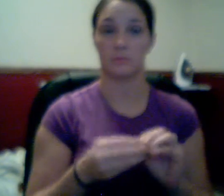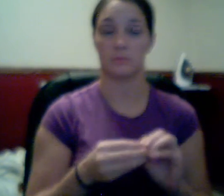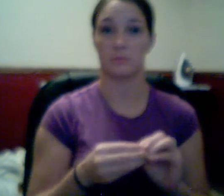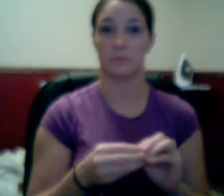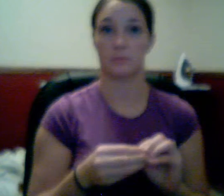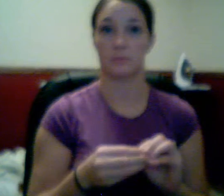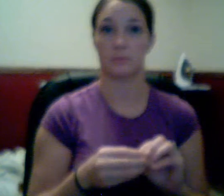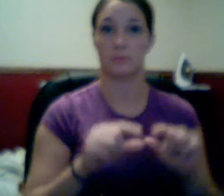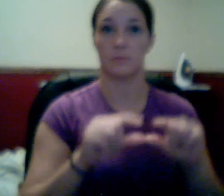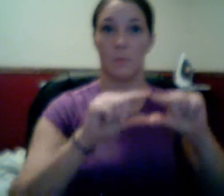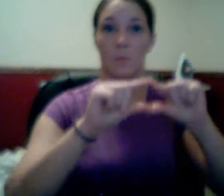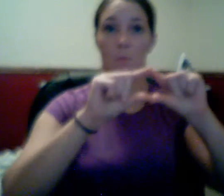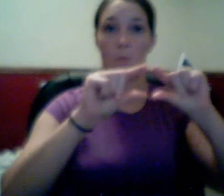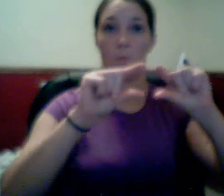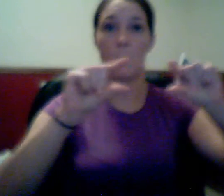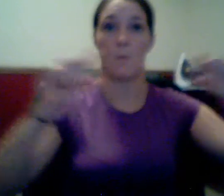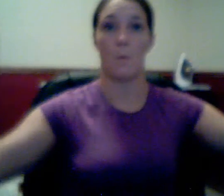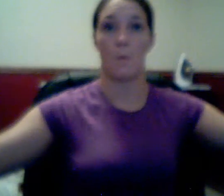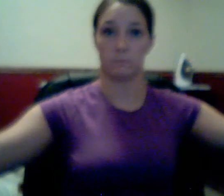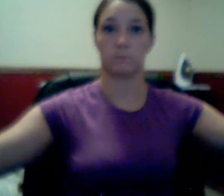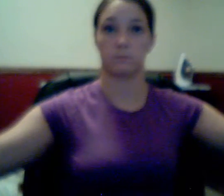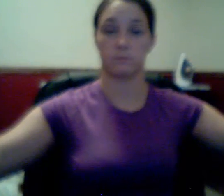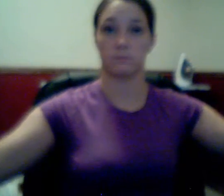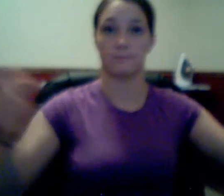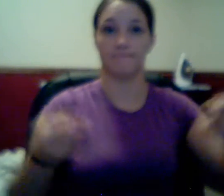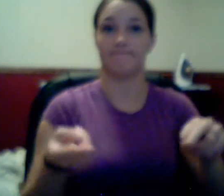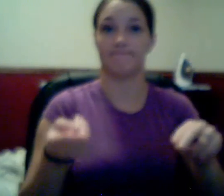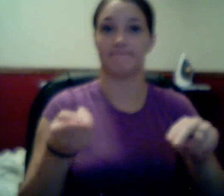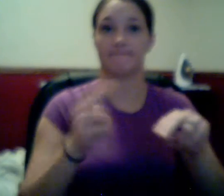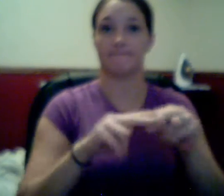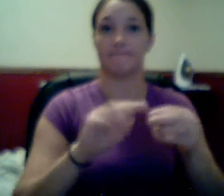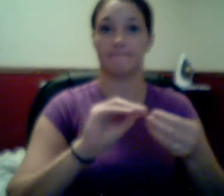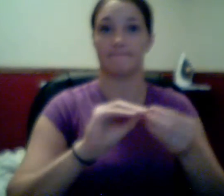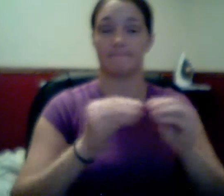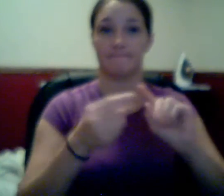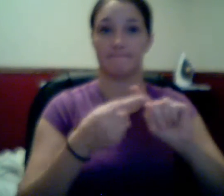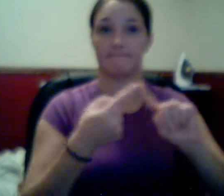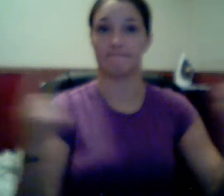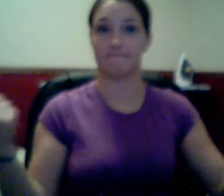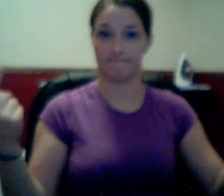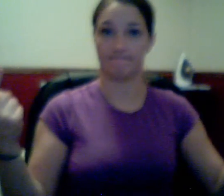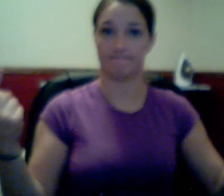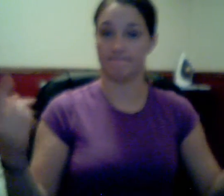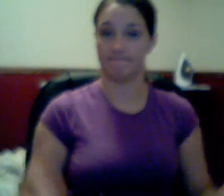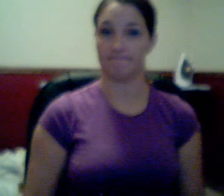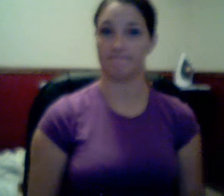number line. Just make it like a bigger line. That's all you've got to do. Okay?